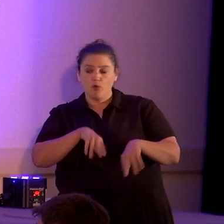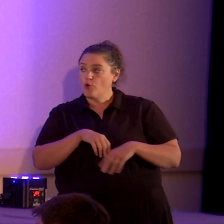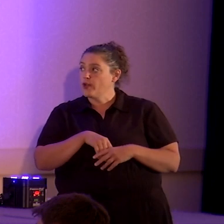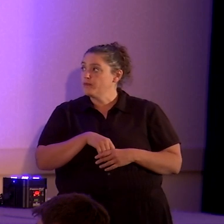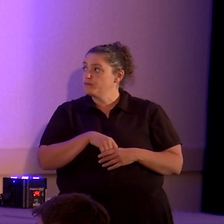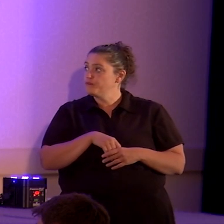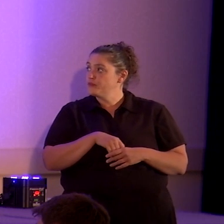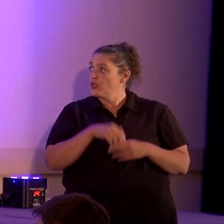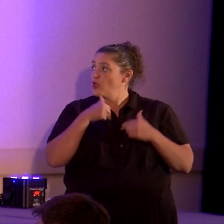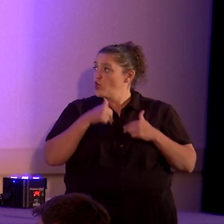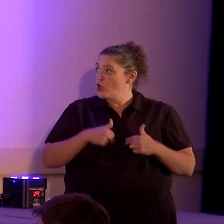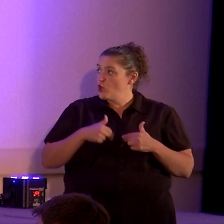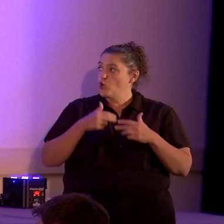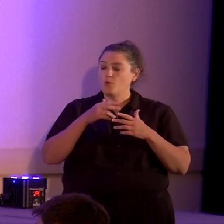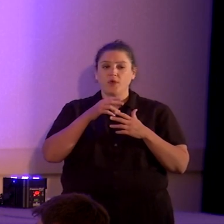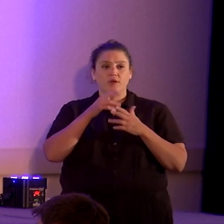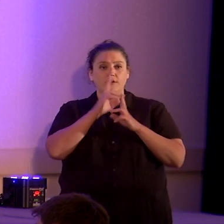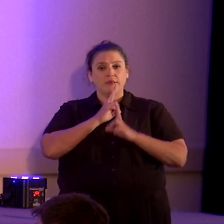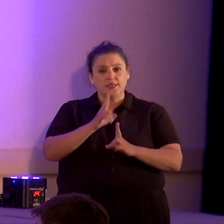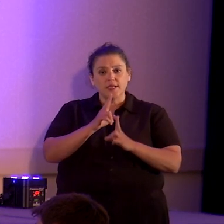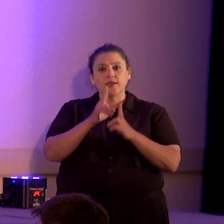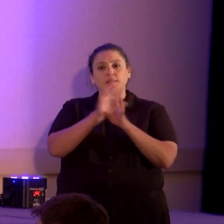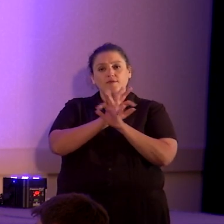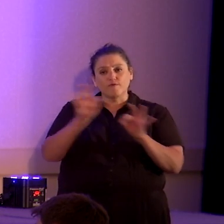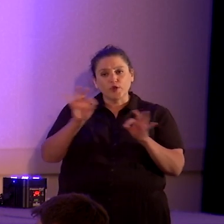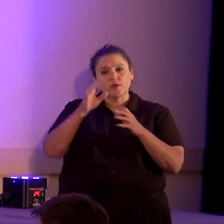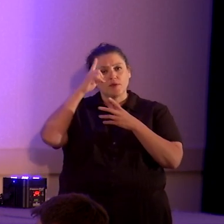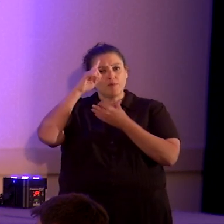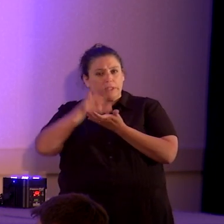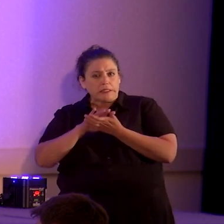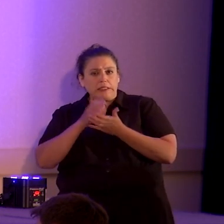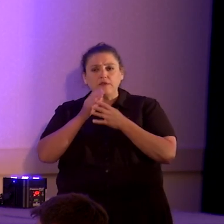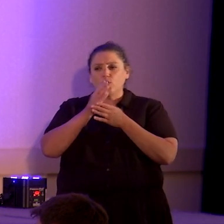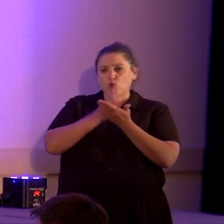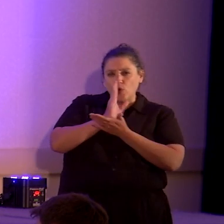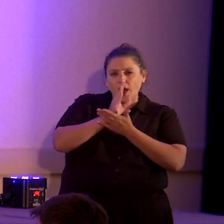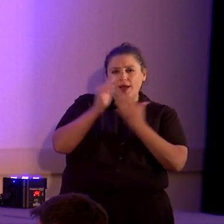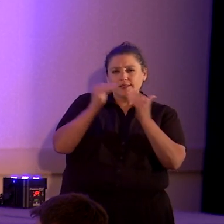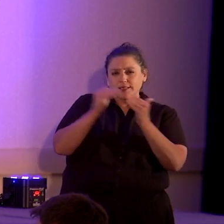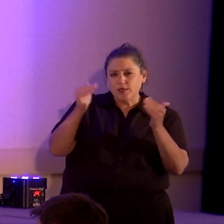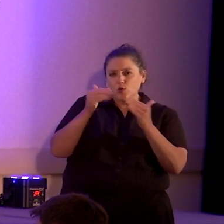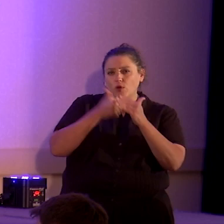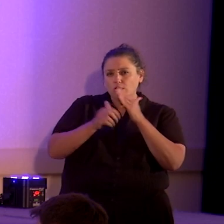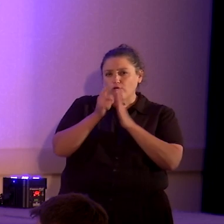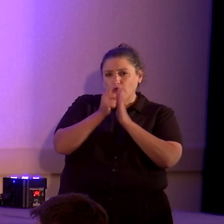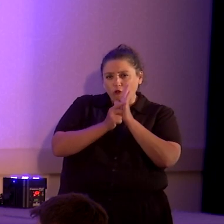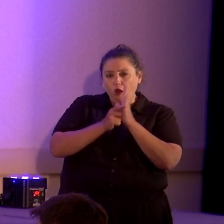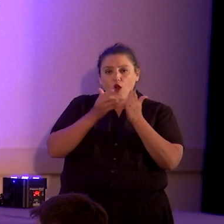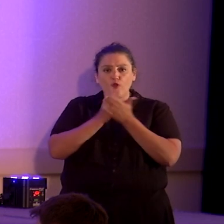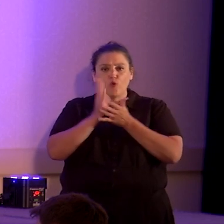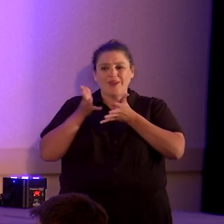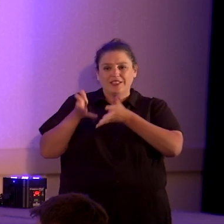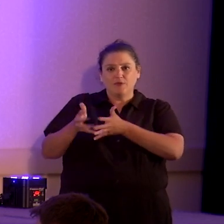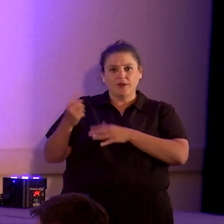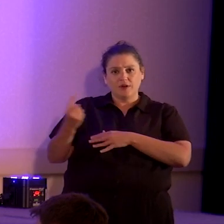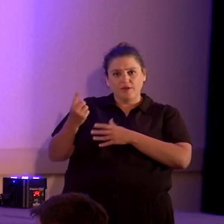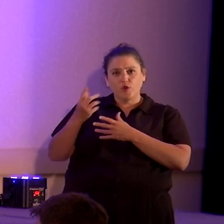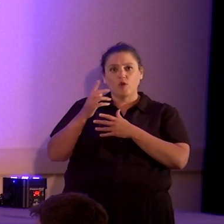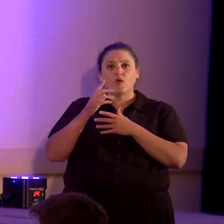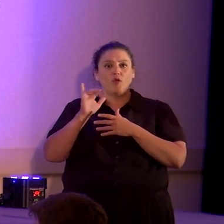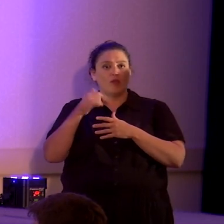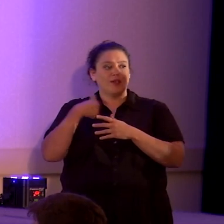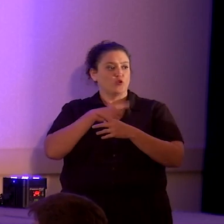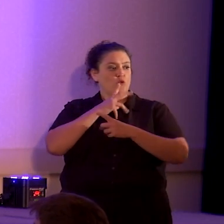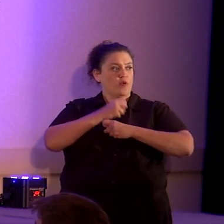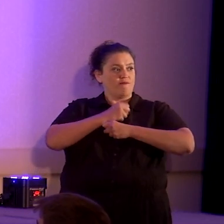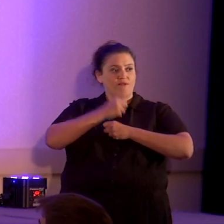individual rights, freedom of belief, equal treatment under the law, and the right to be let alone, another word for liberty, is what we fight